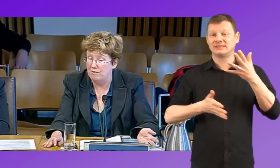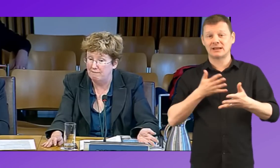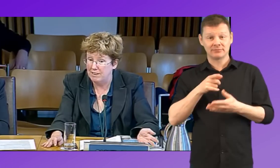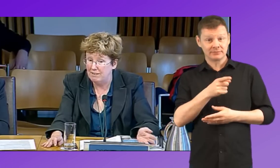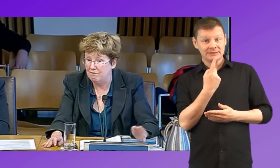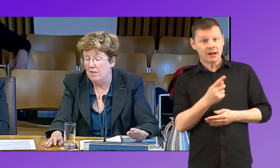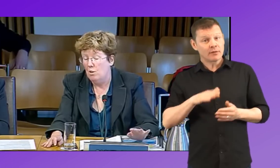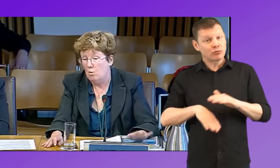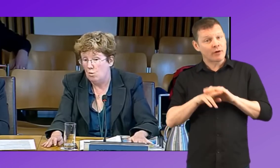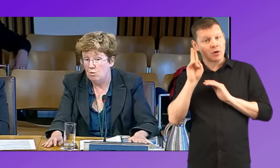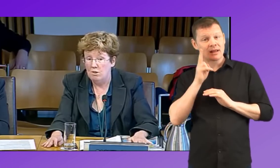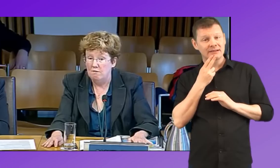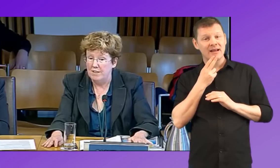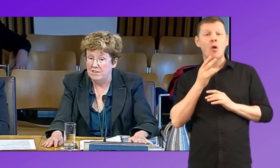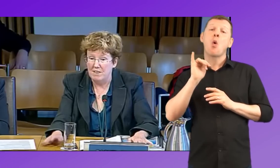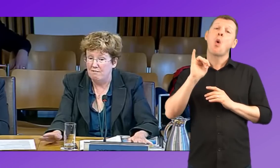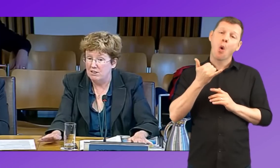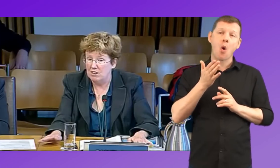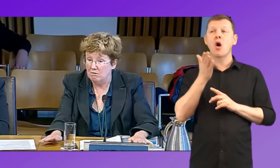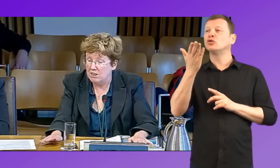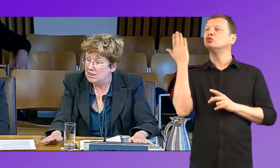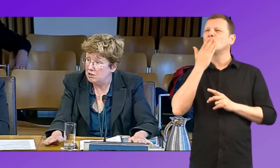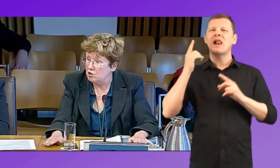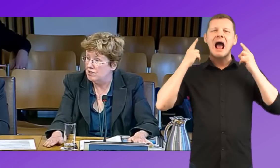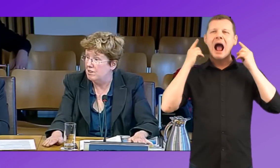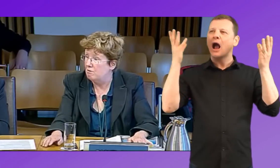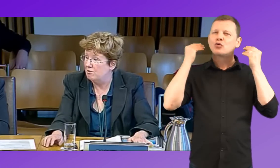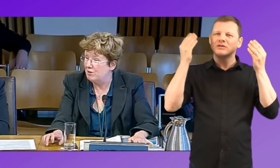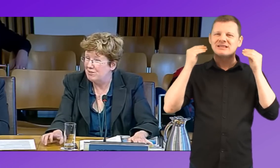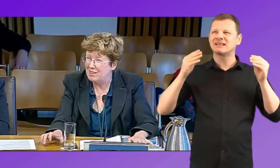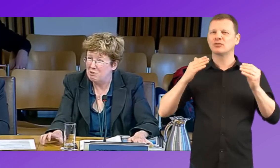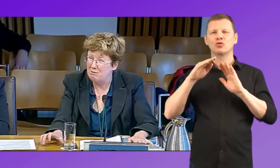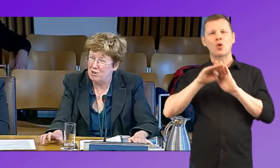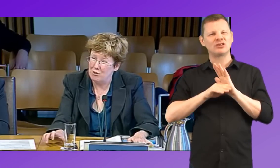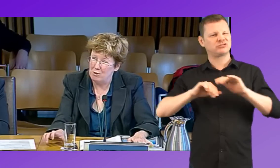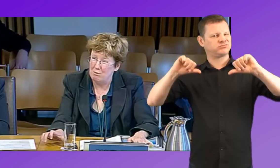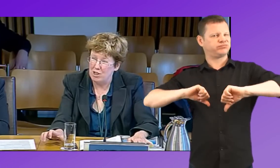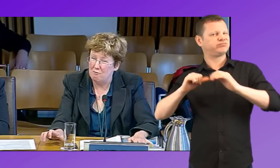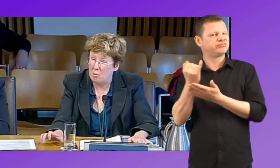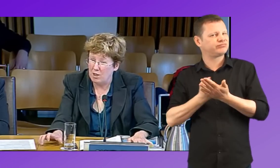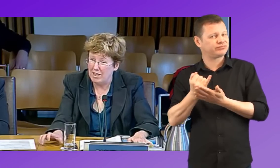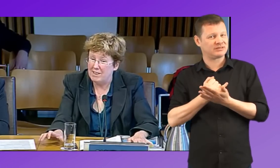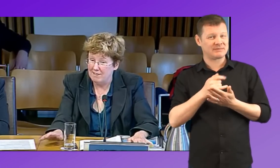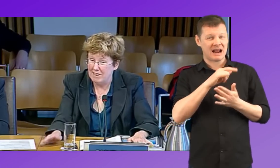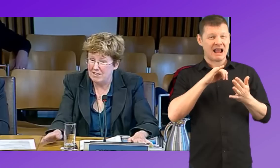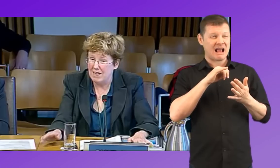profoundly deaf or they didn't have very good acoustic conditions. So, that group of children who achieve poorly, getting